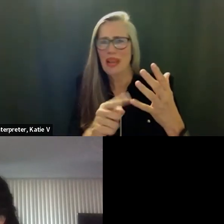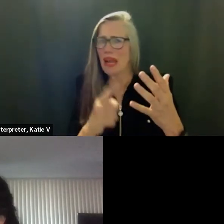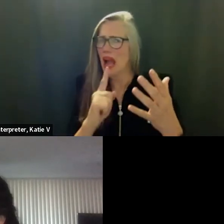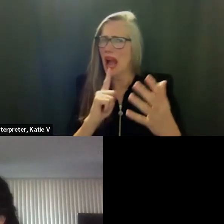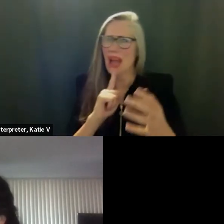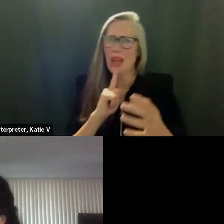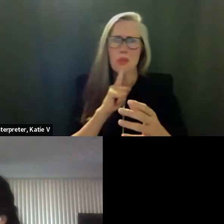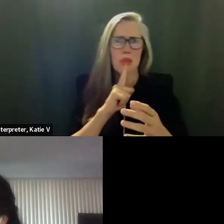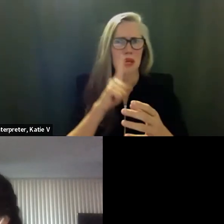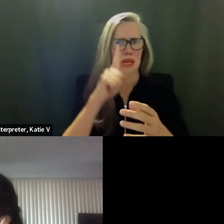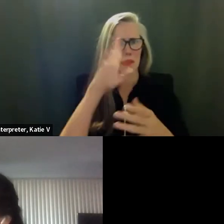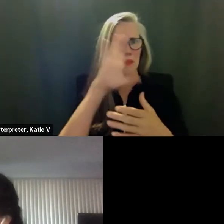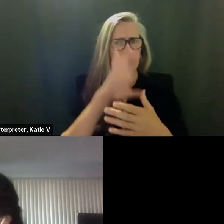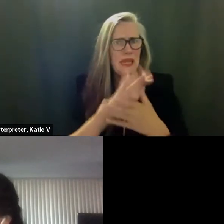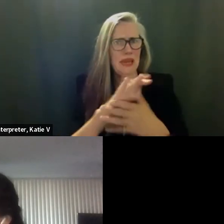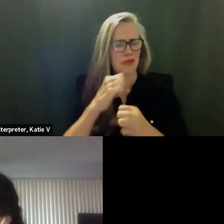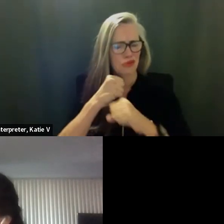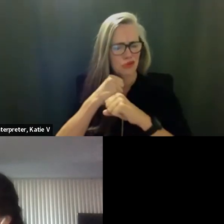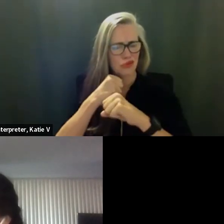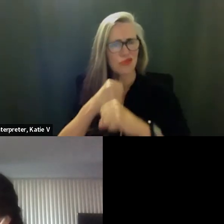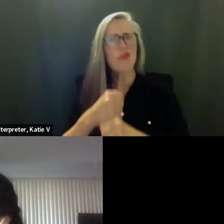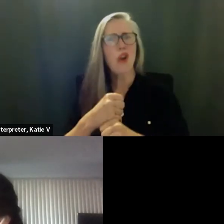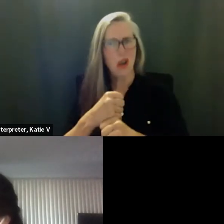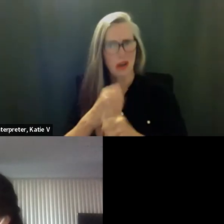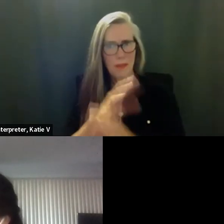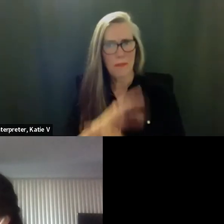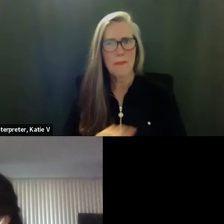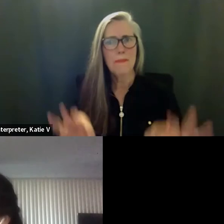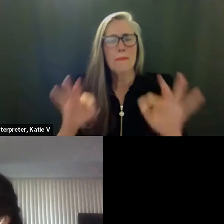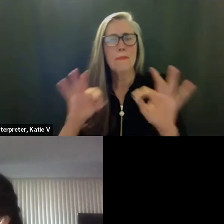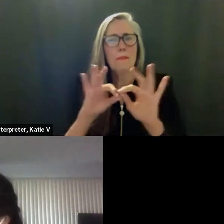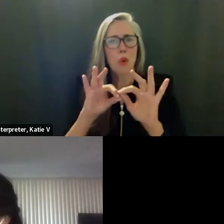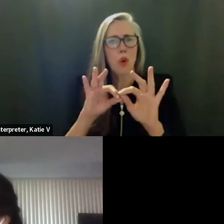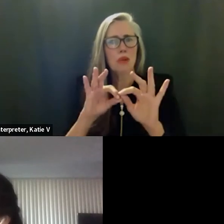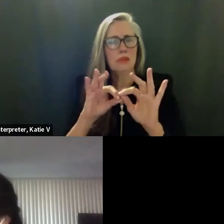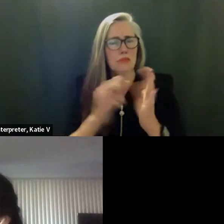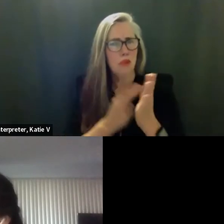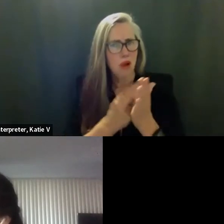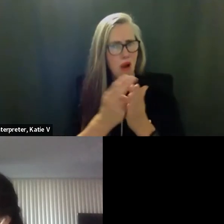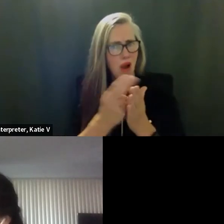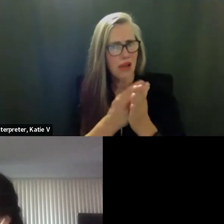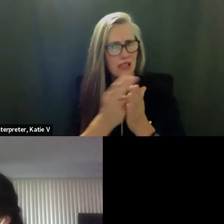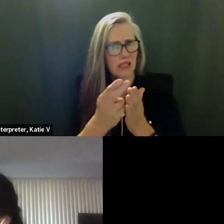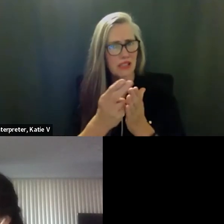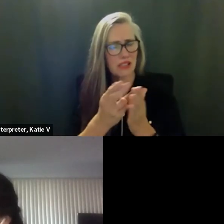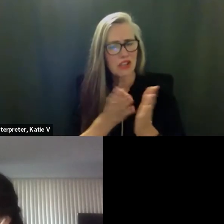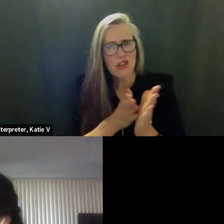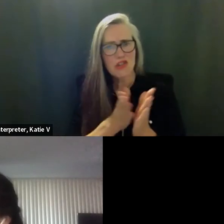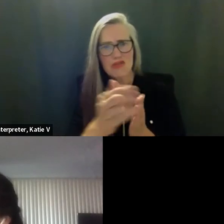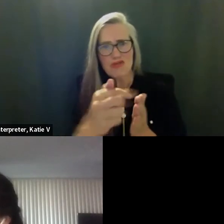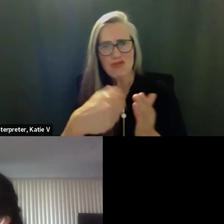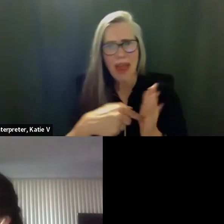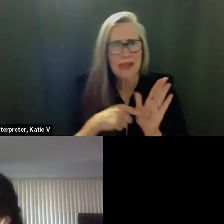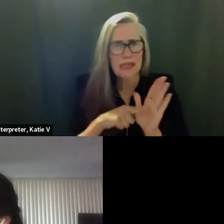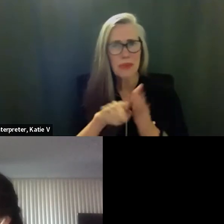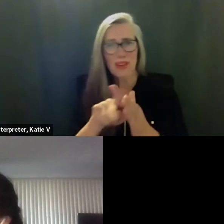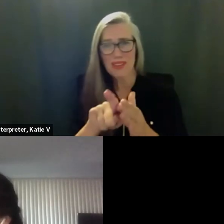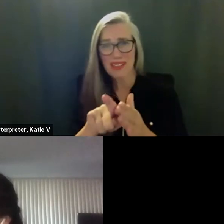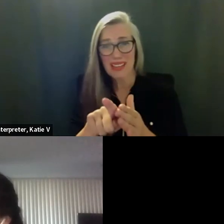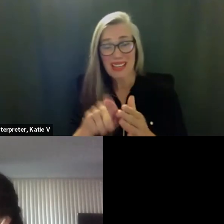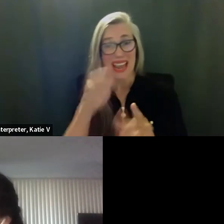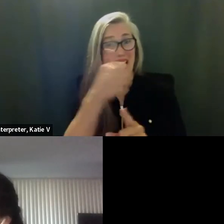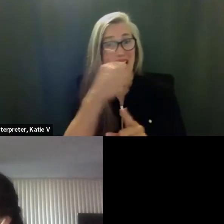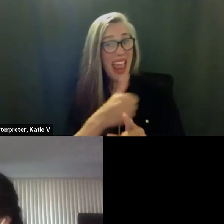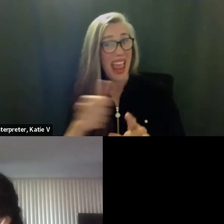and an open system i would my preference is that the board interviews every candidate that applies